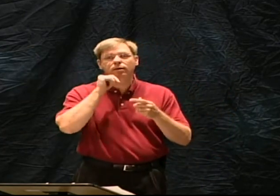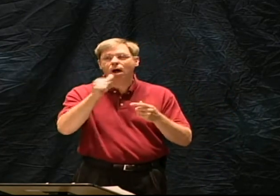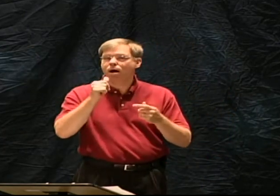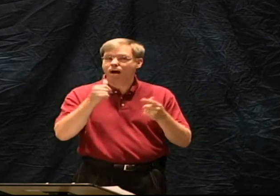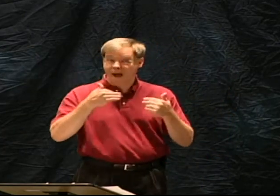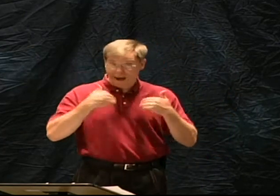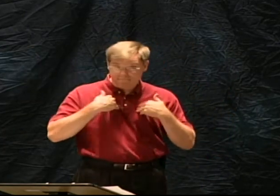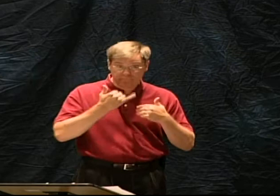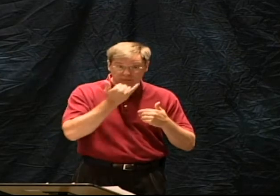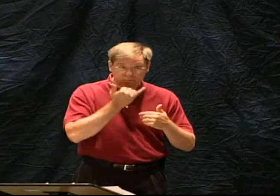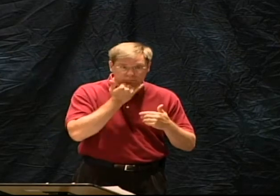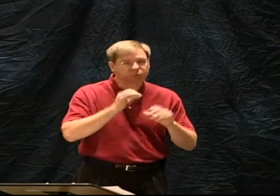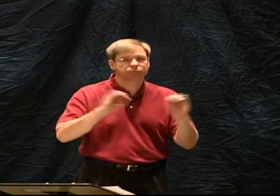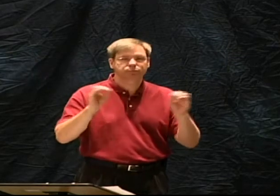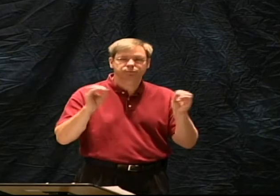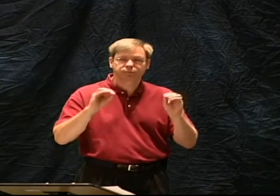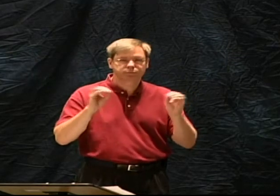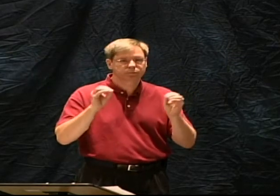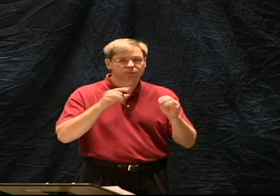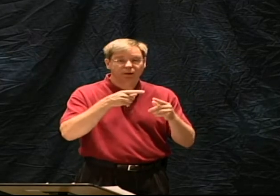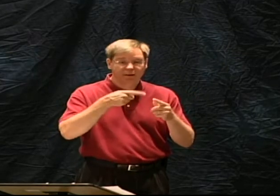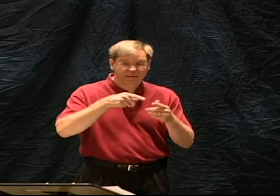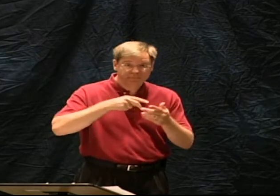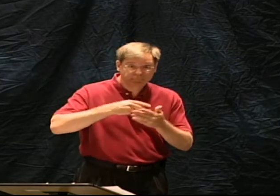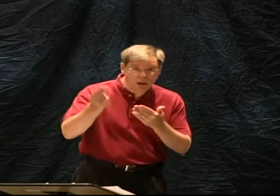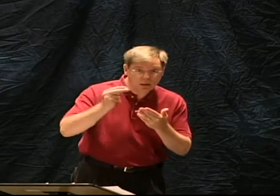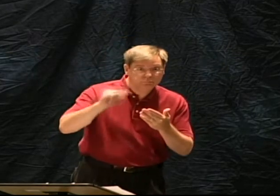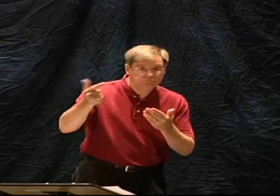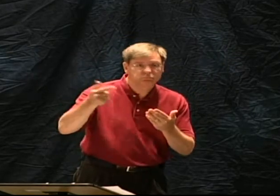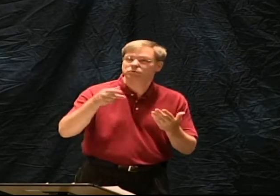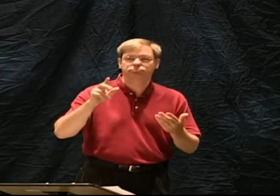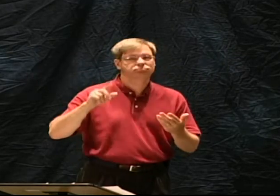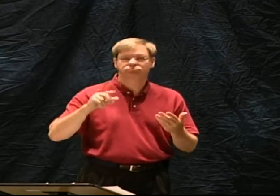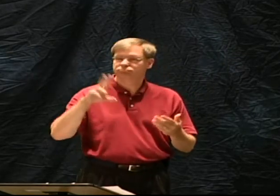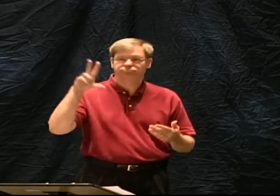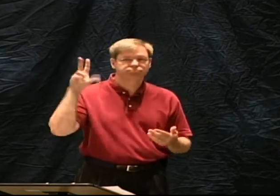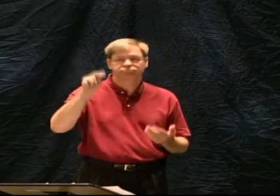And because it is inerrant and infallible.